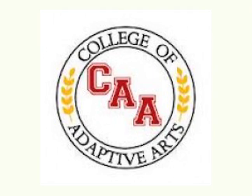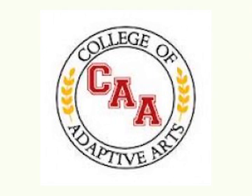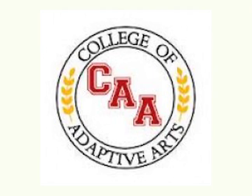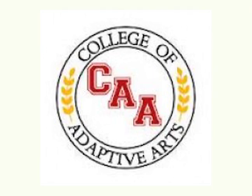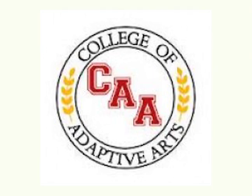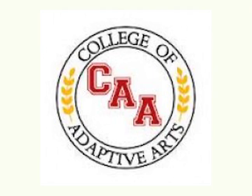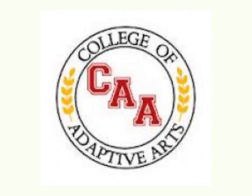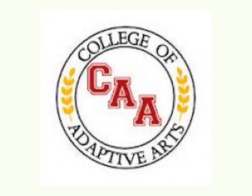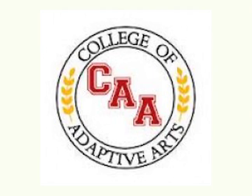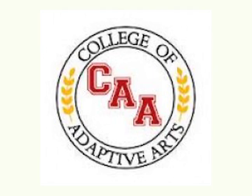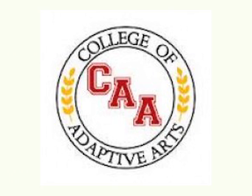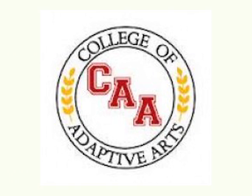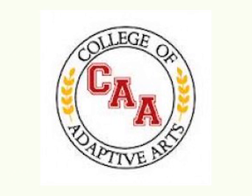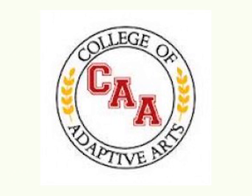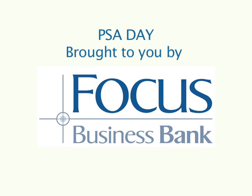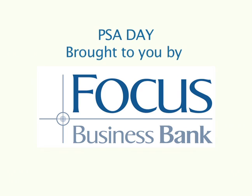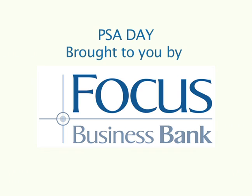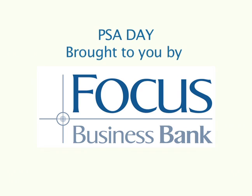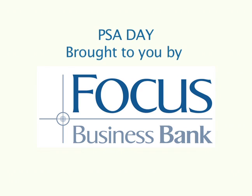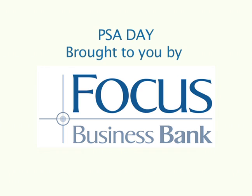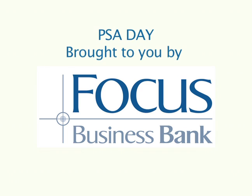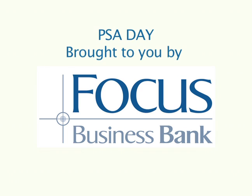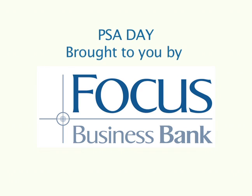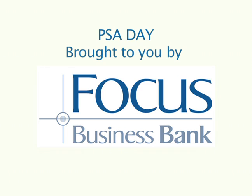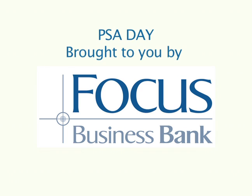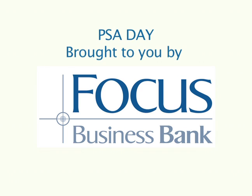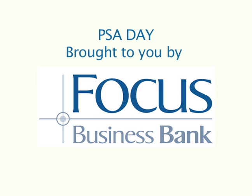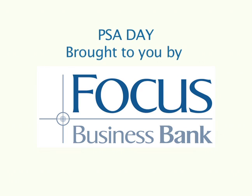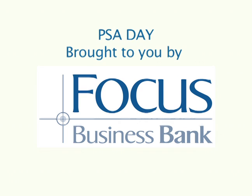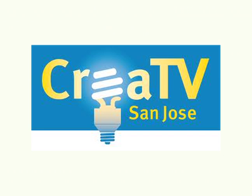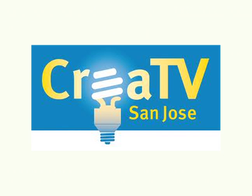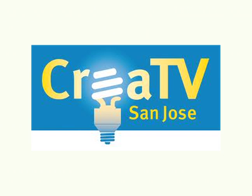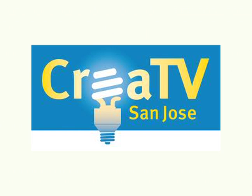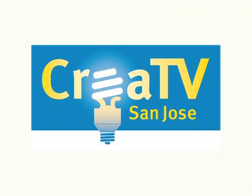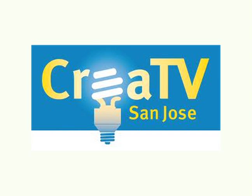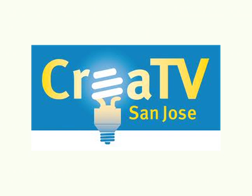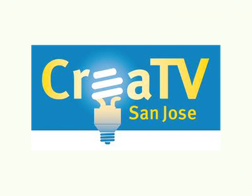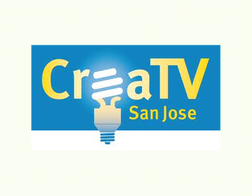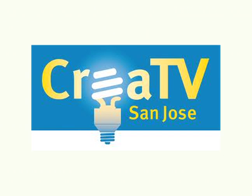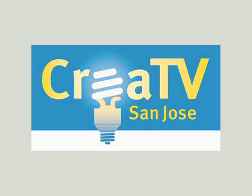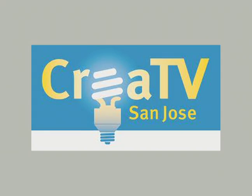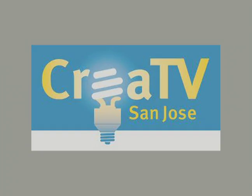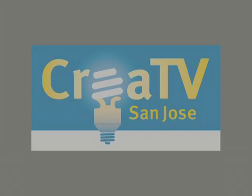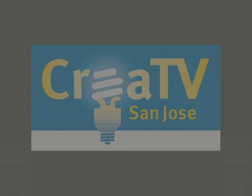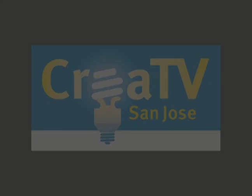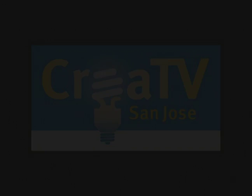.collegeofadaptedhearts.org